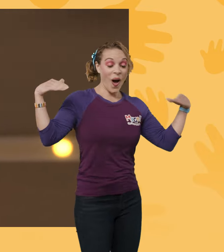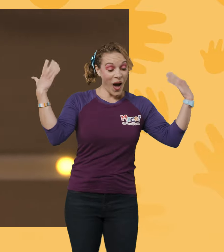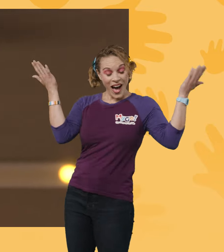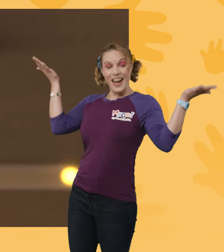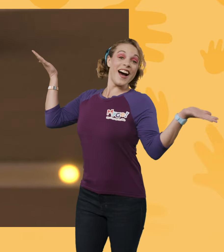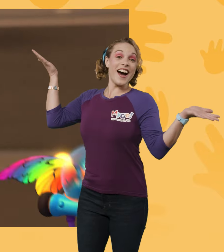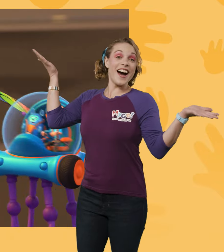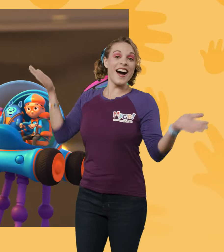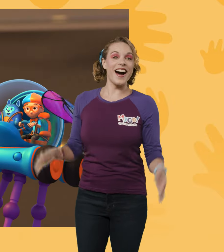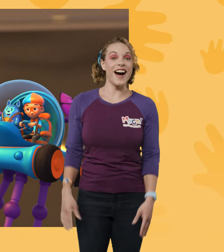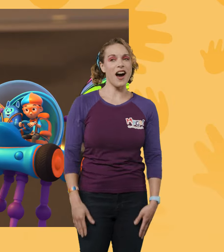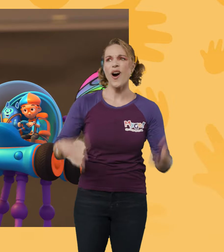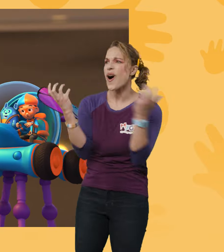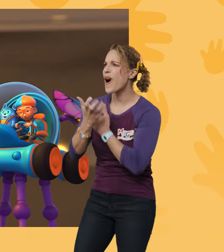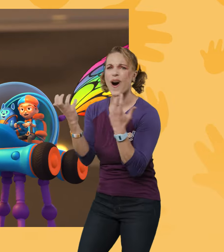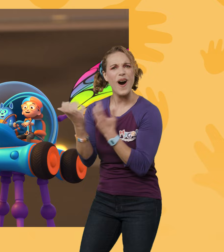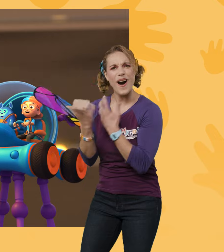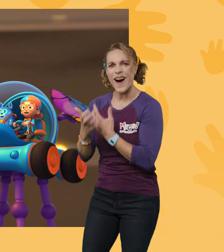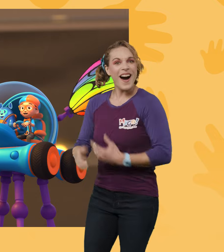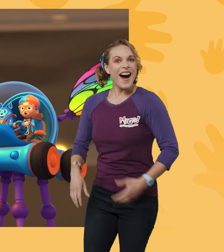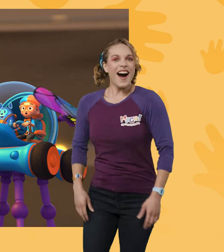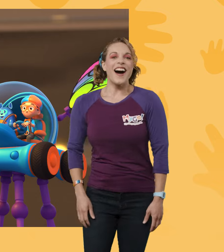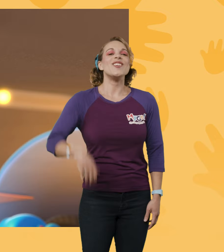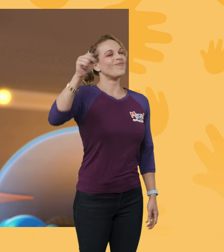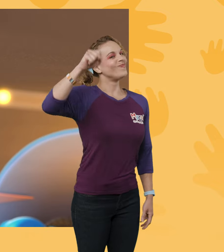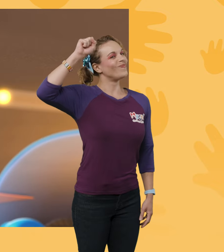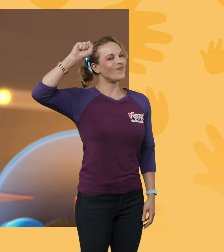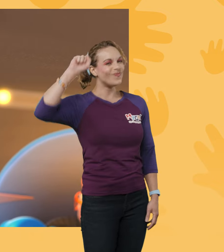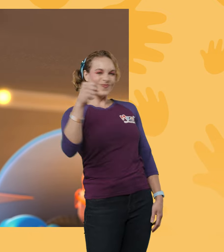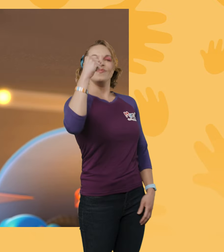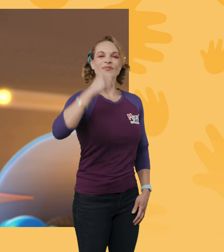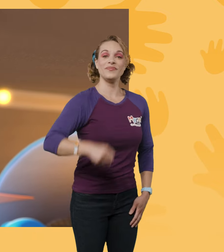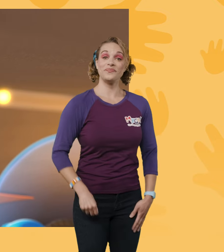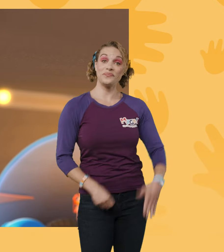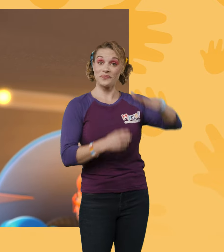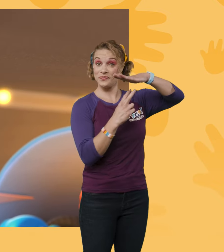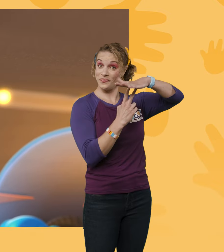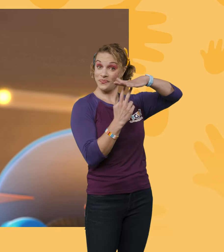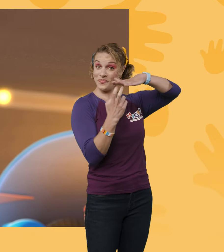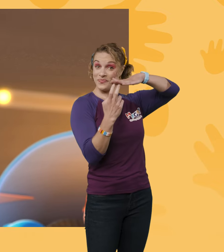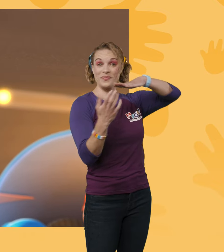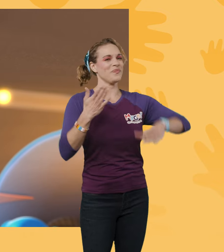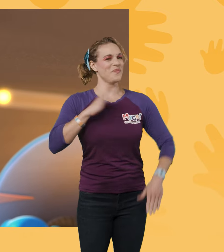Ta-da! Wow! Yes, siree! The ceiling is my own